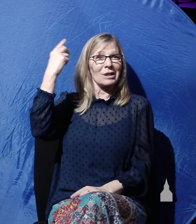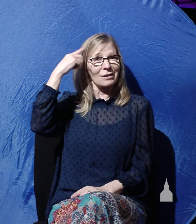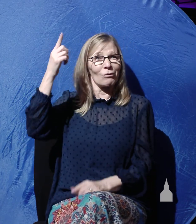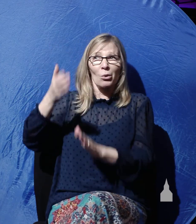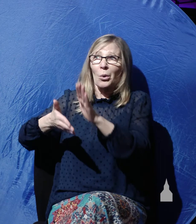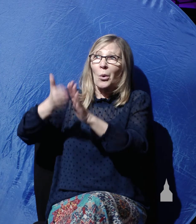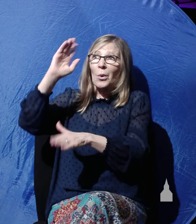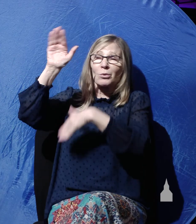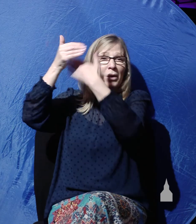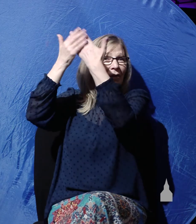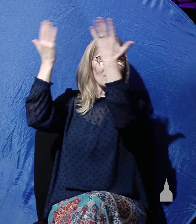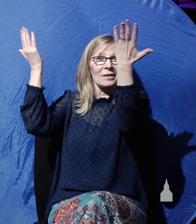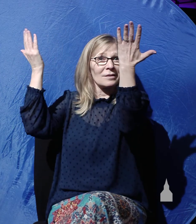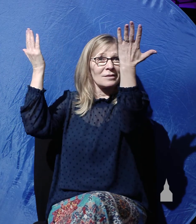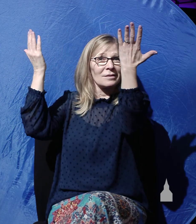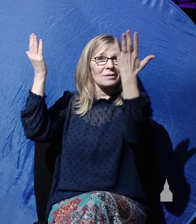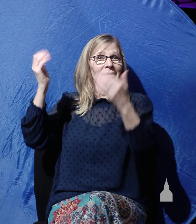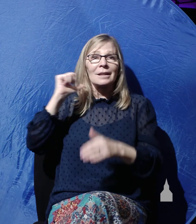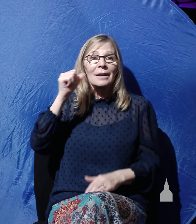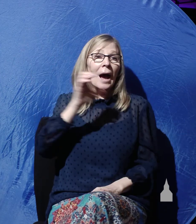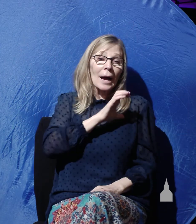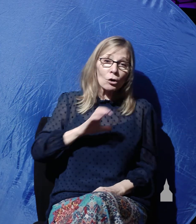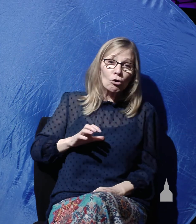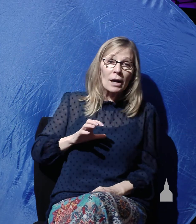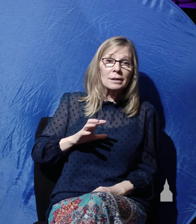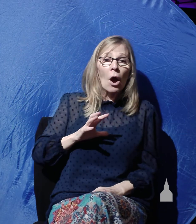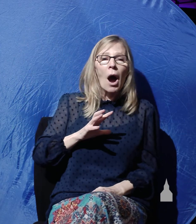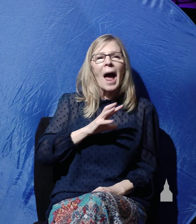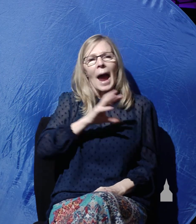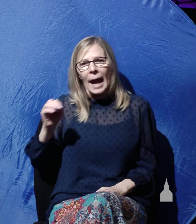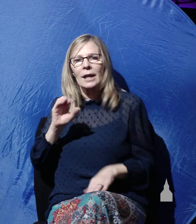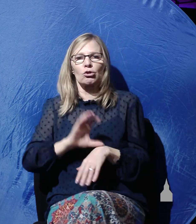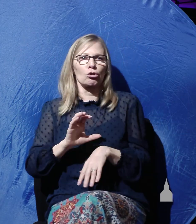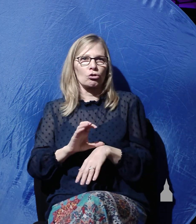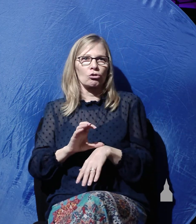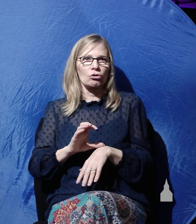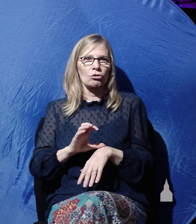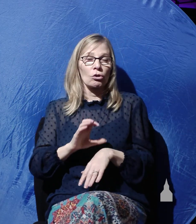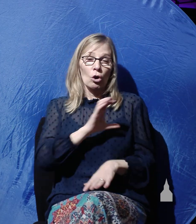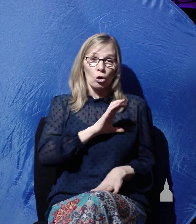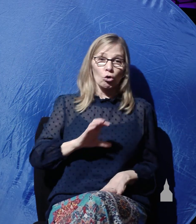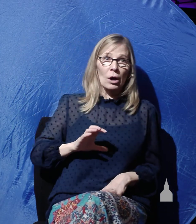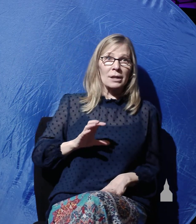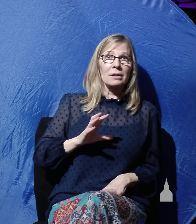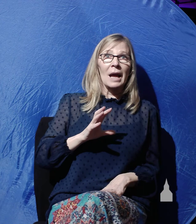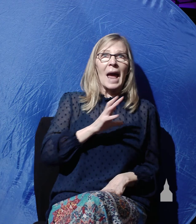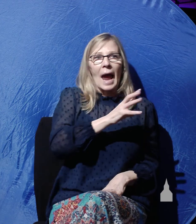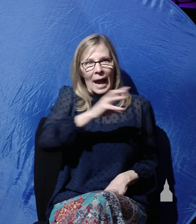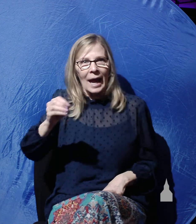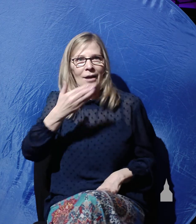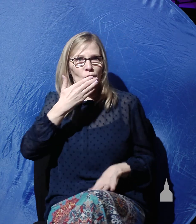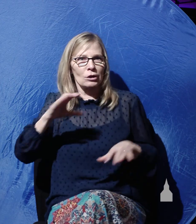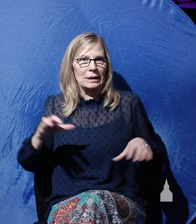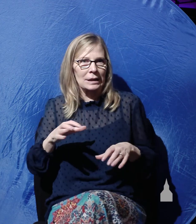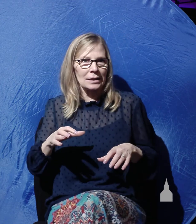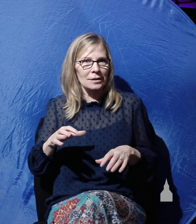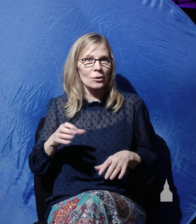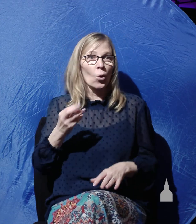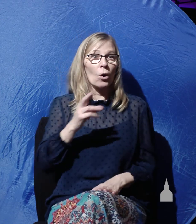heaven. Not Christ and church, not Christ and good deeds, not Christ and baptism, but Christ alone, his death on the